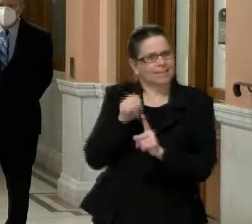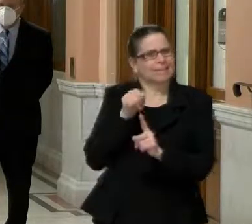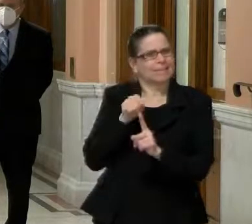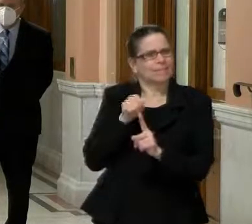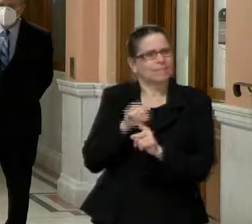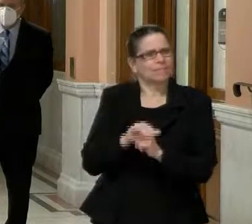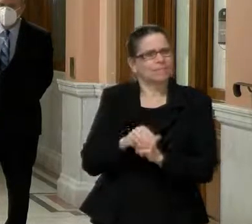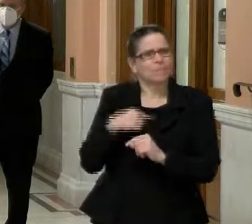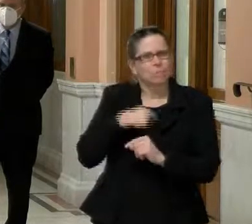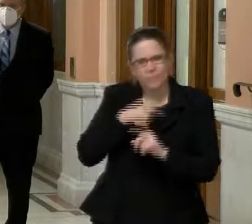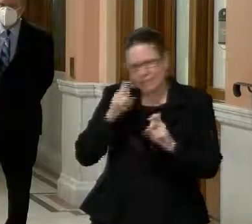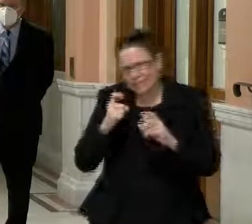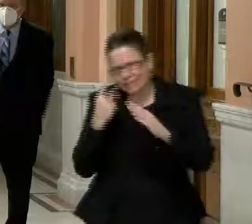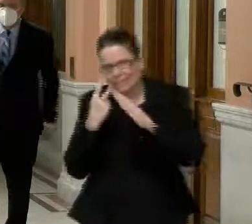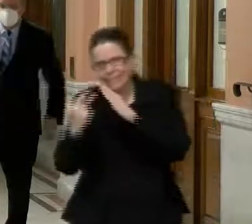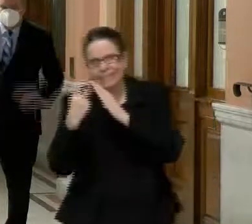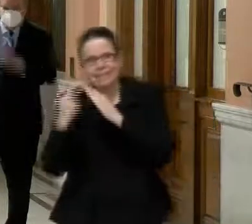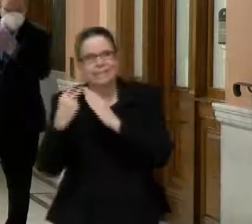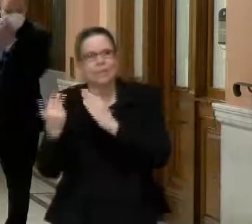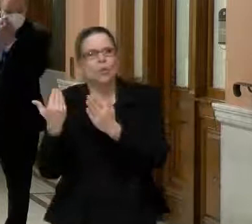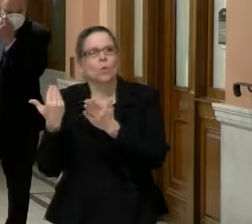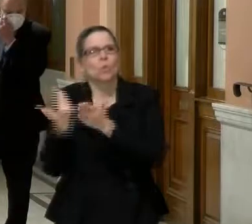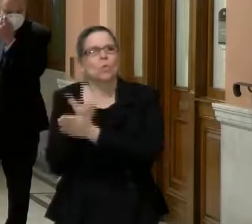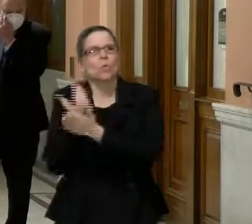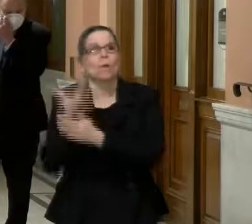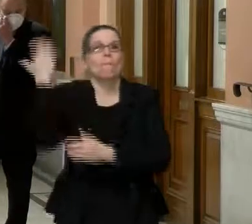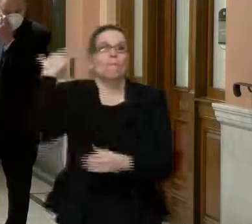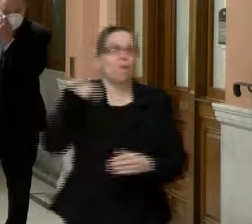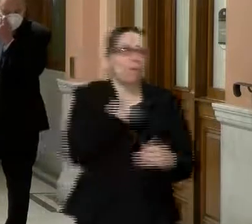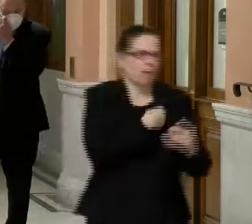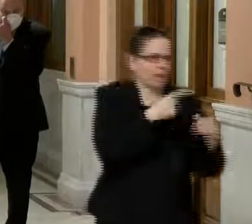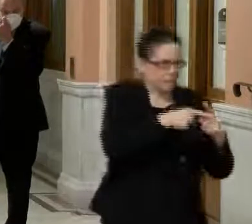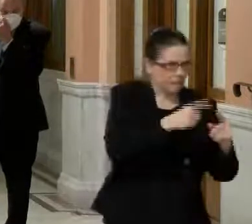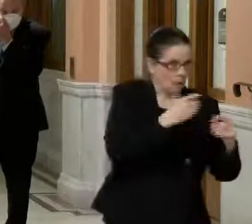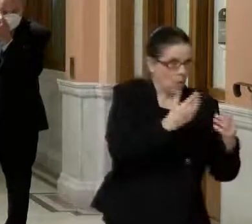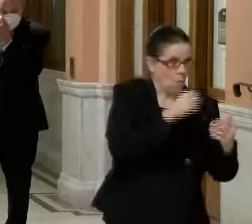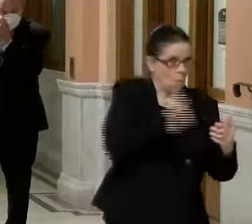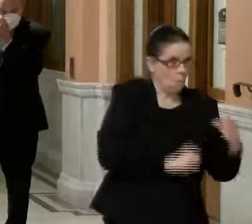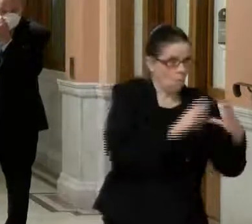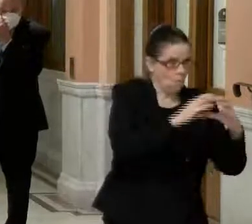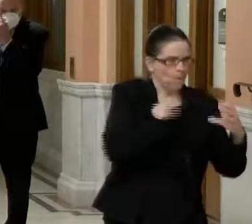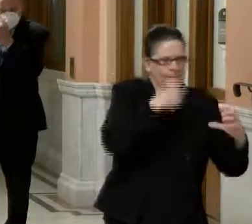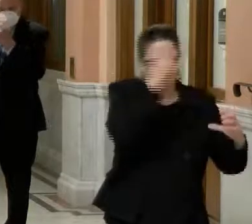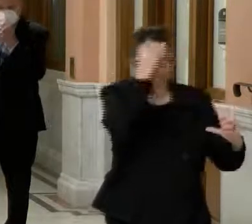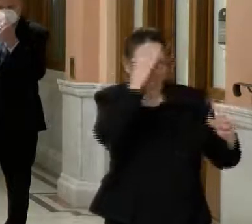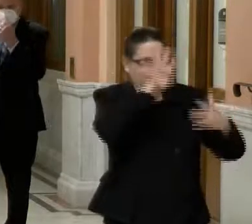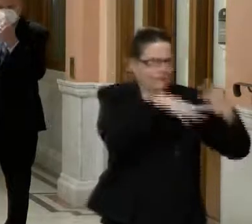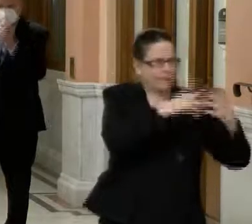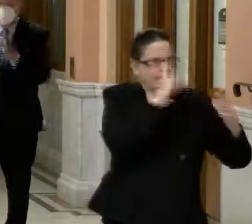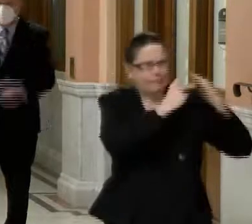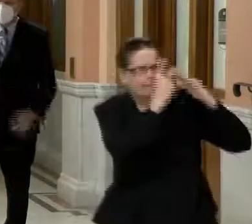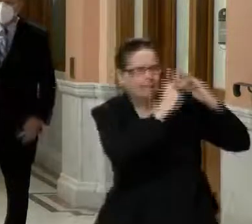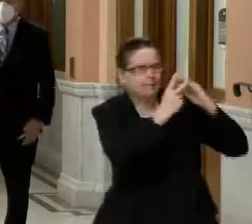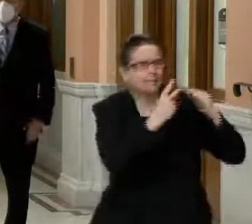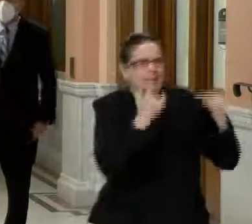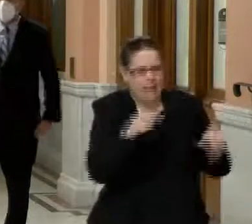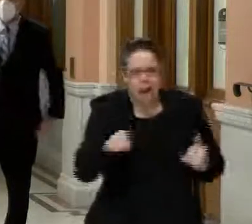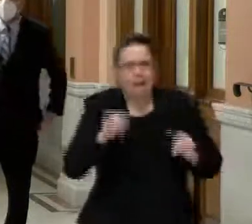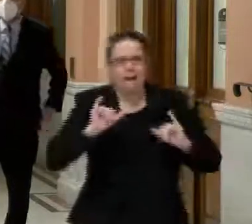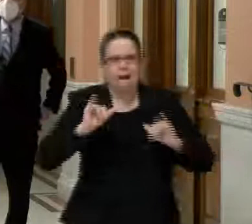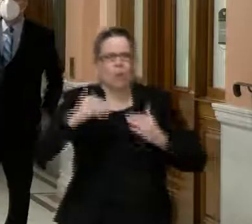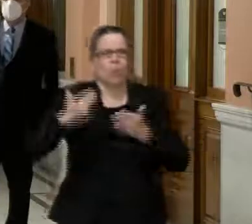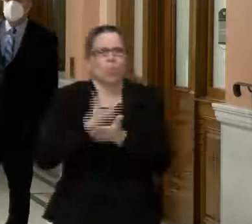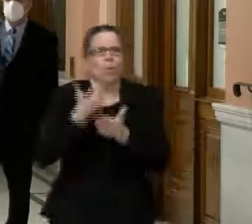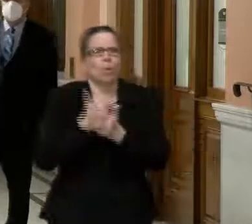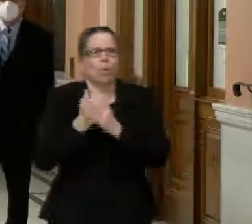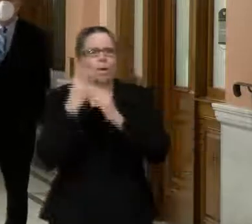And I think people just don't know yet. Uh, you know, with only 88 cases, uh, nationwide, I know there's more. It's just